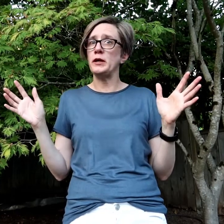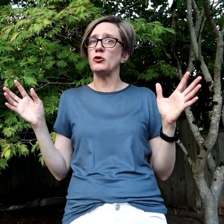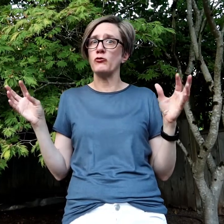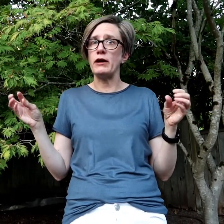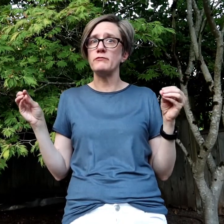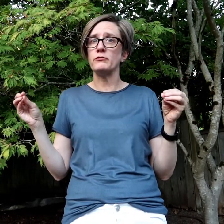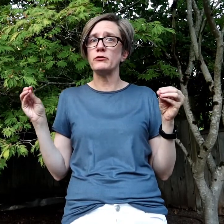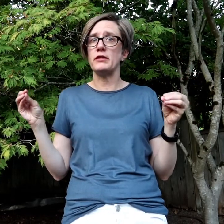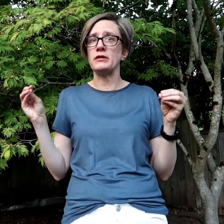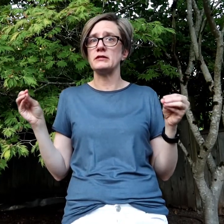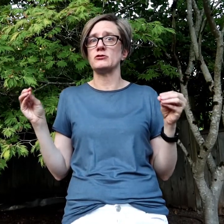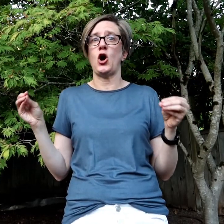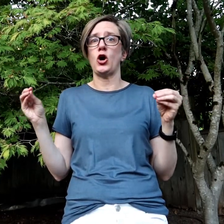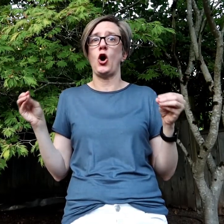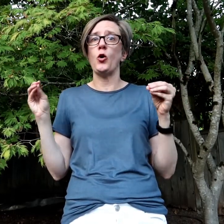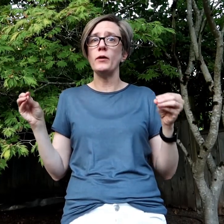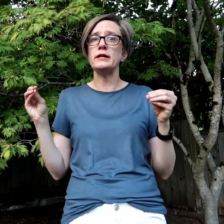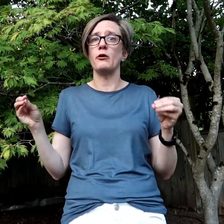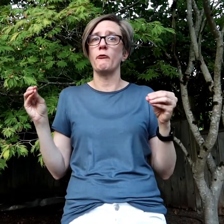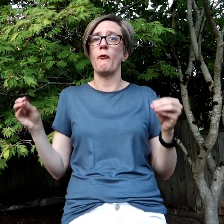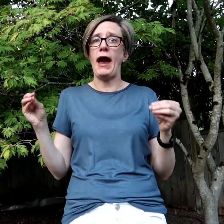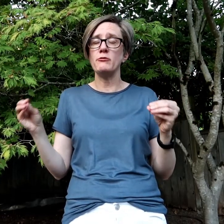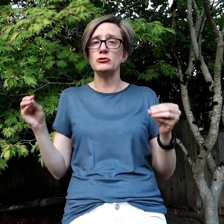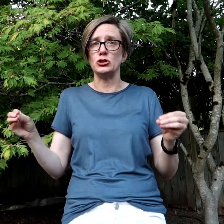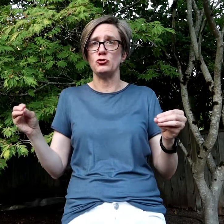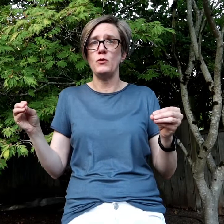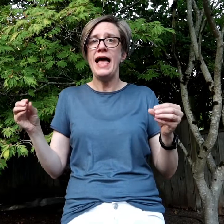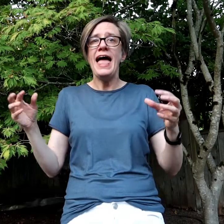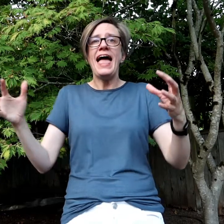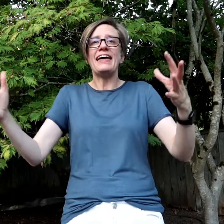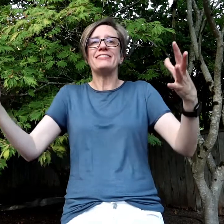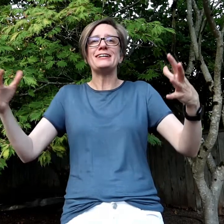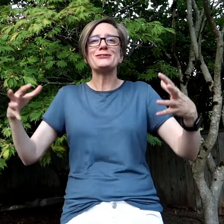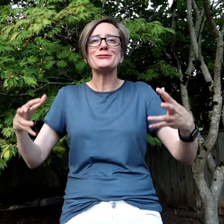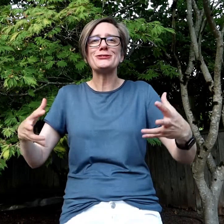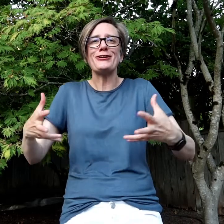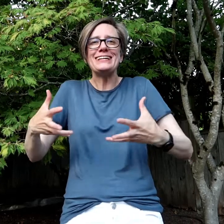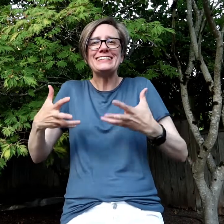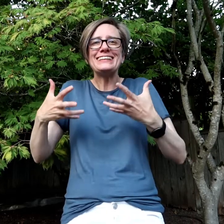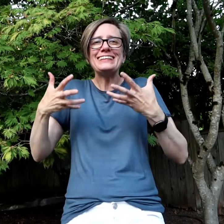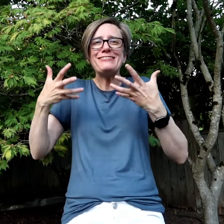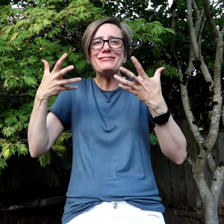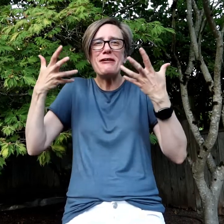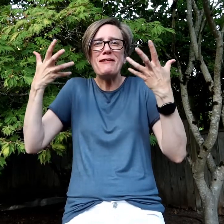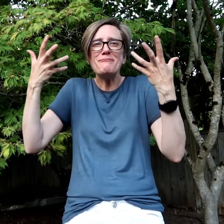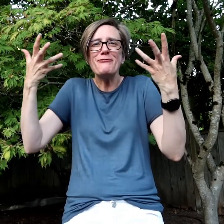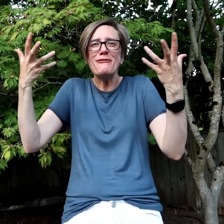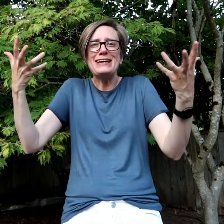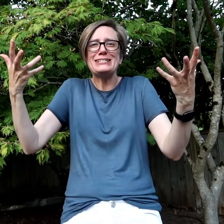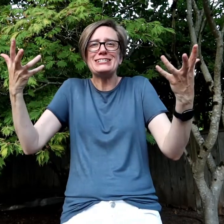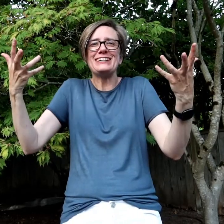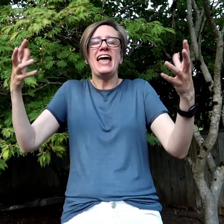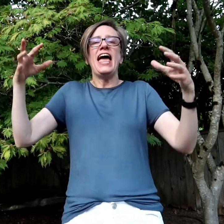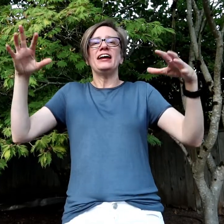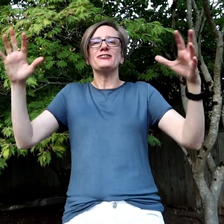being grateful for the things that are already around you. And then you're starting to lift that vibration and you're